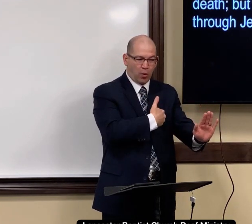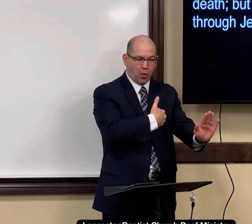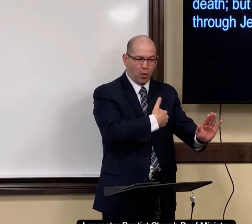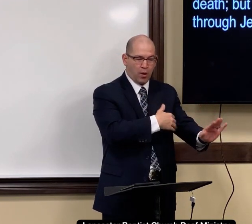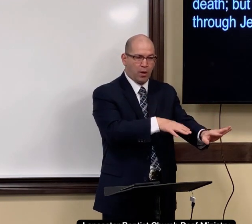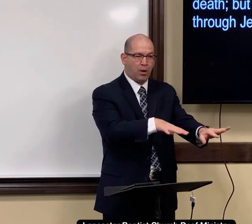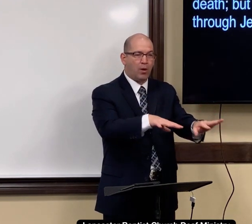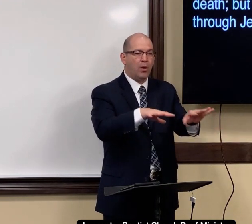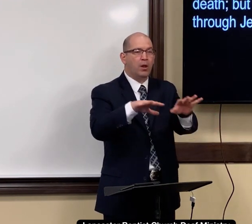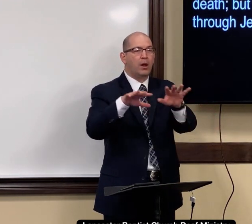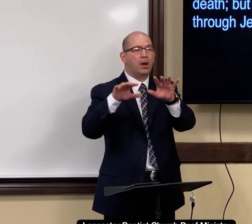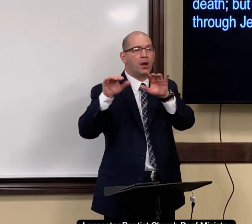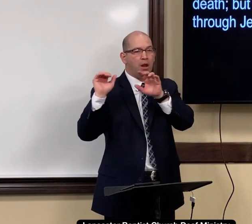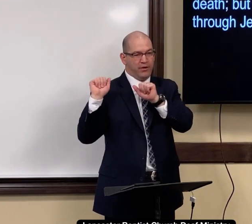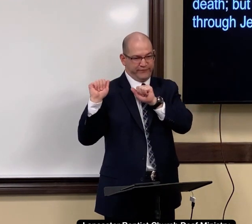her soul left.